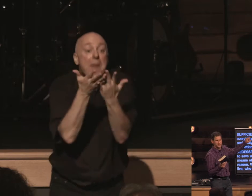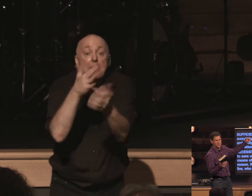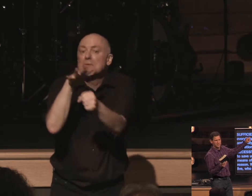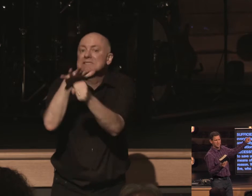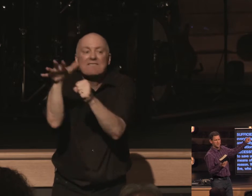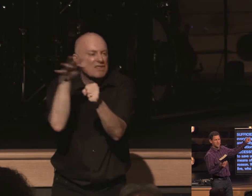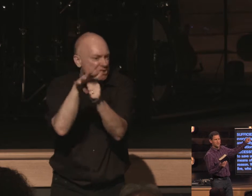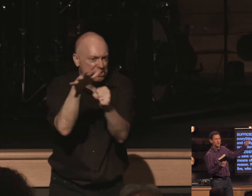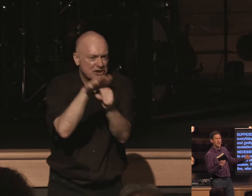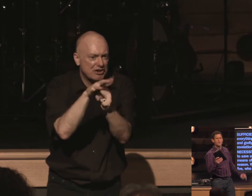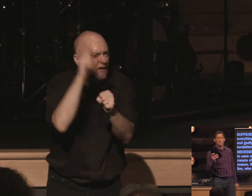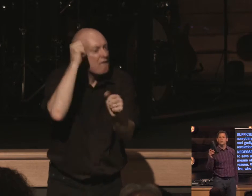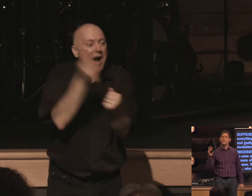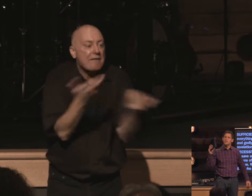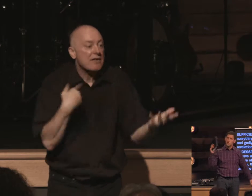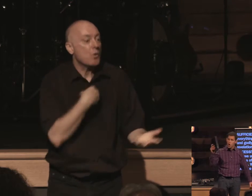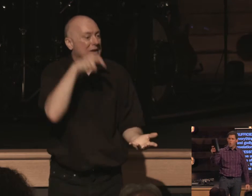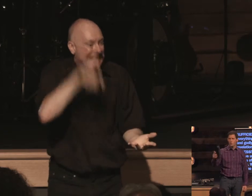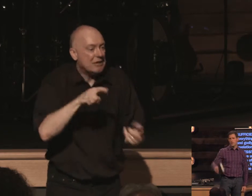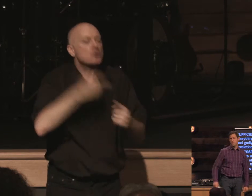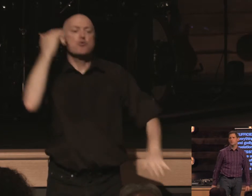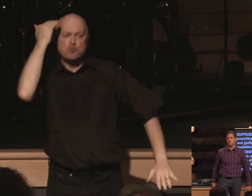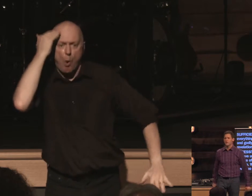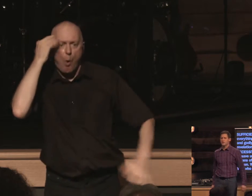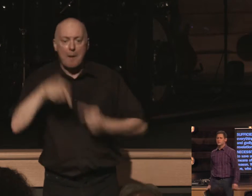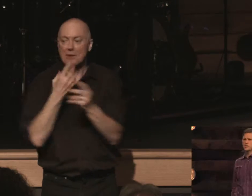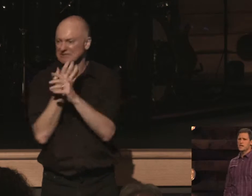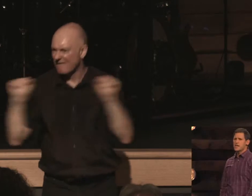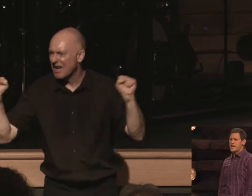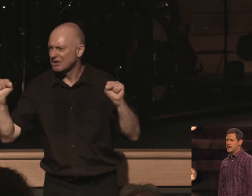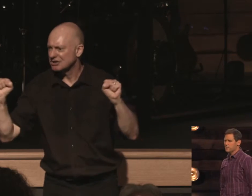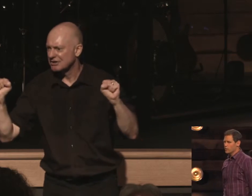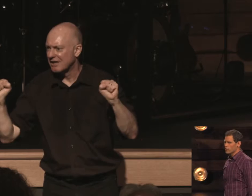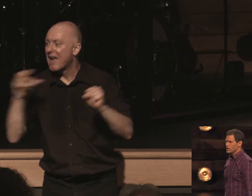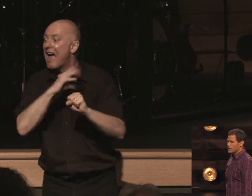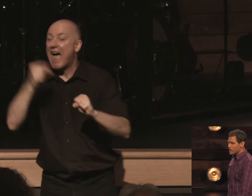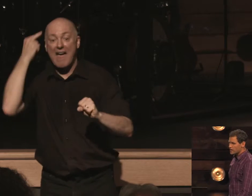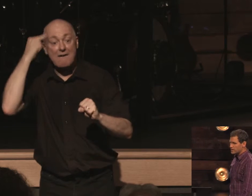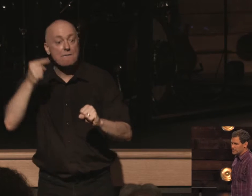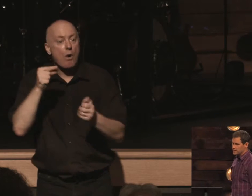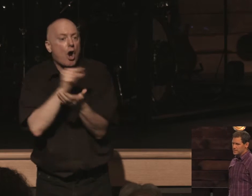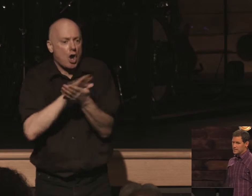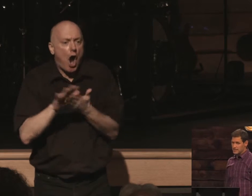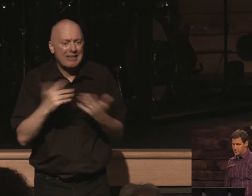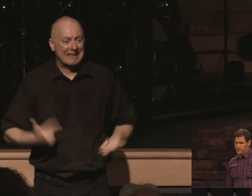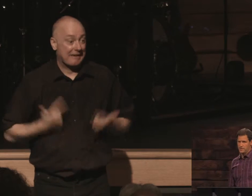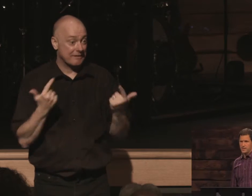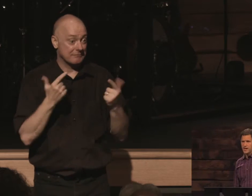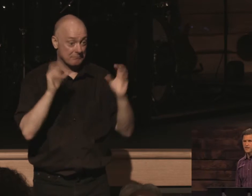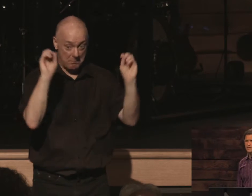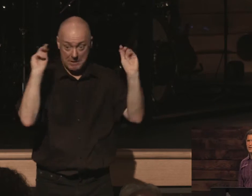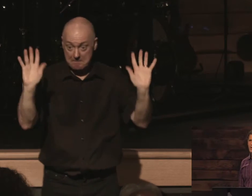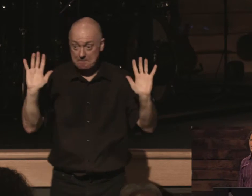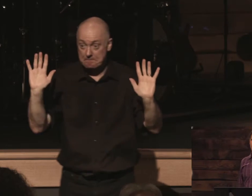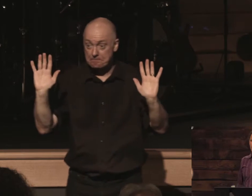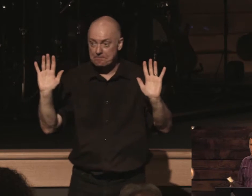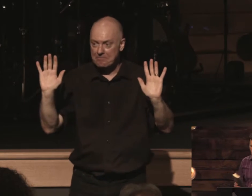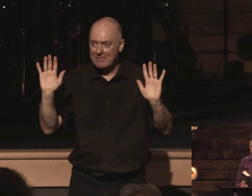for everything we need to know about salvation and for godly living okay so don't